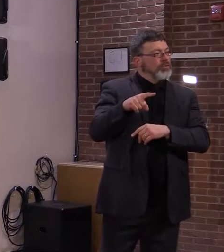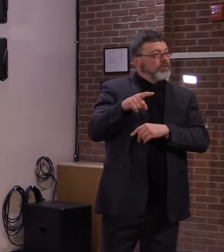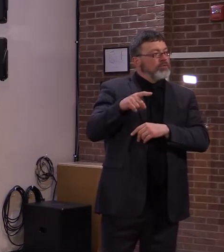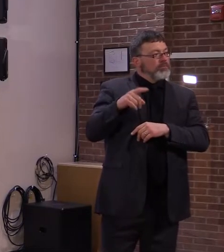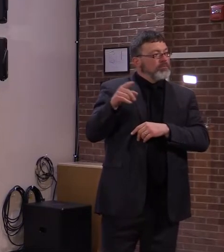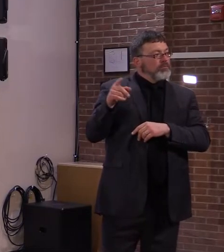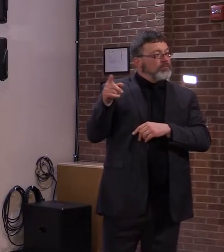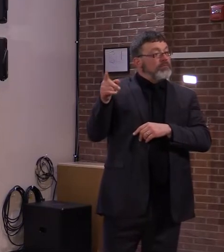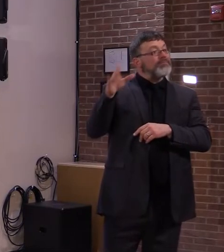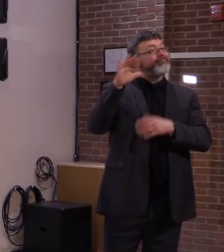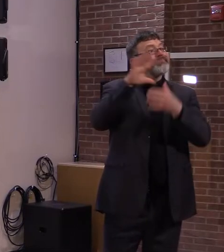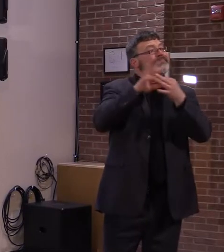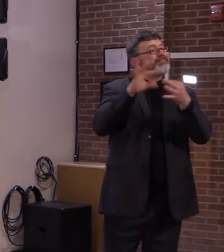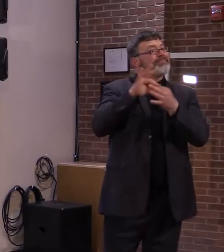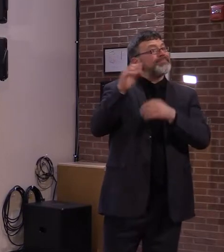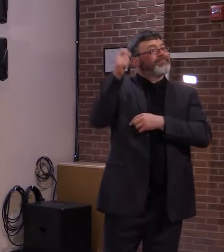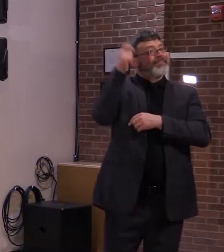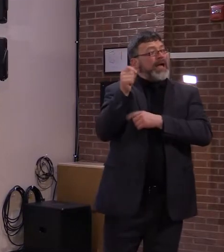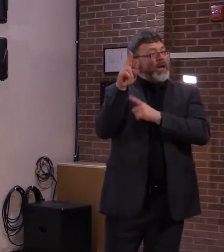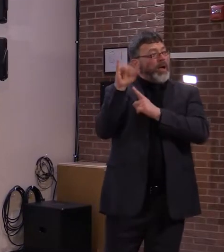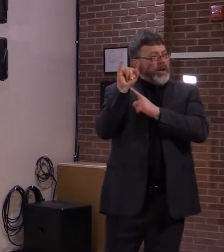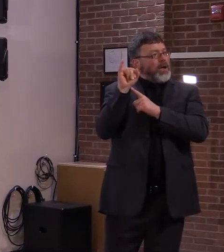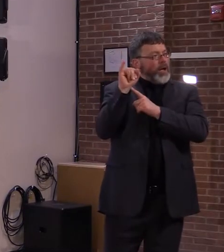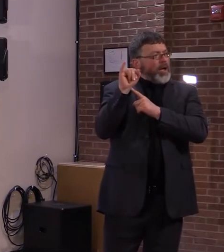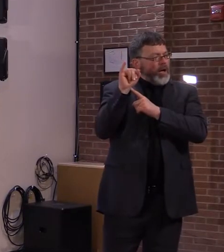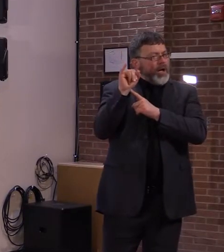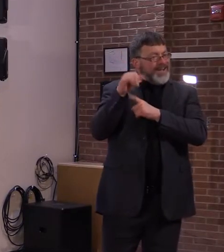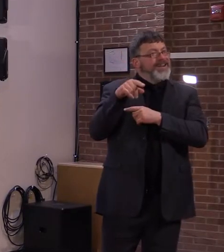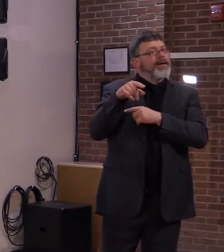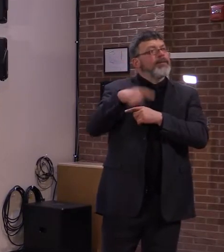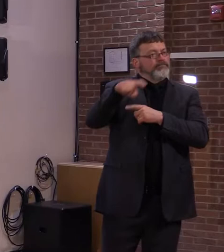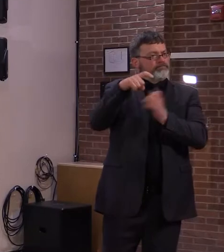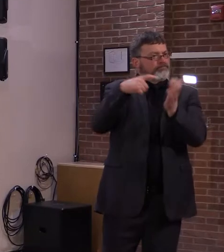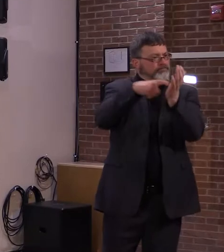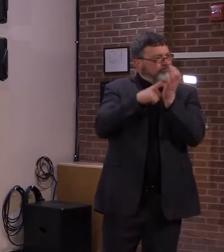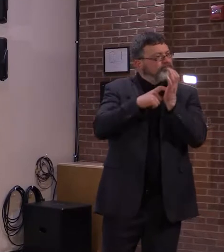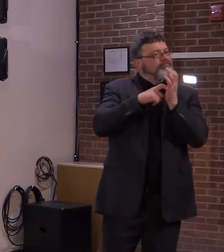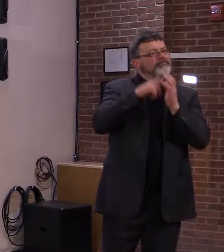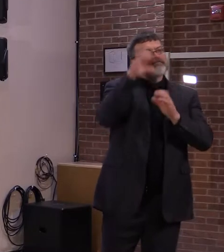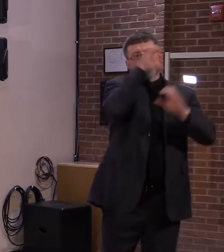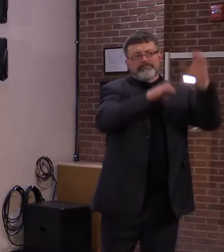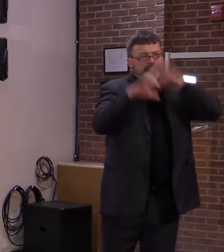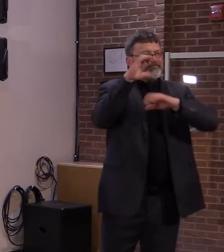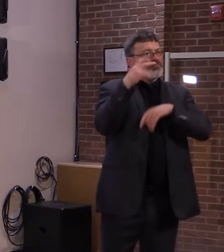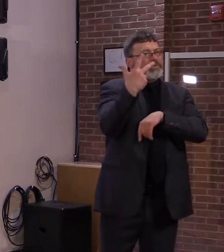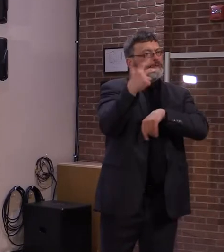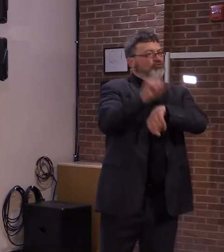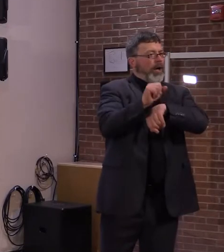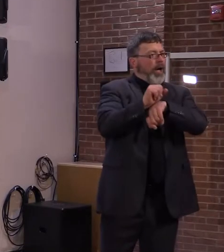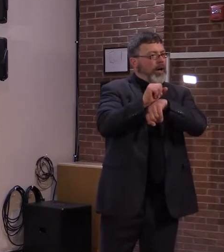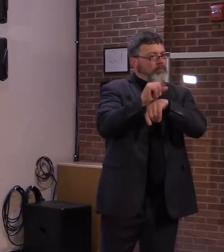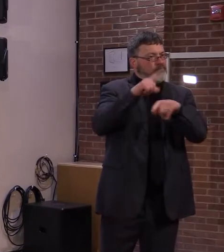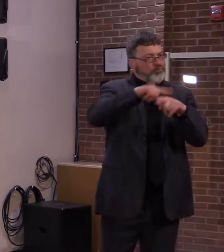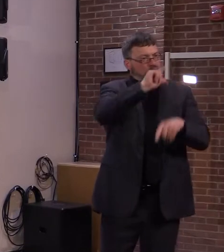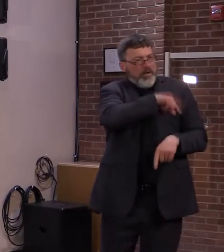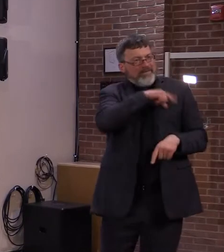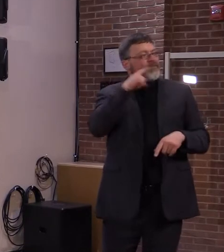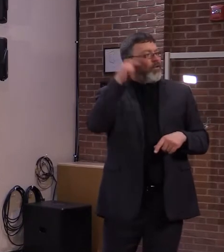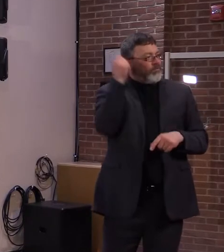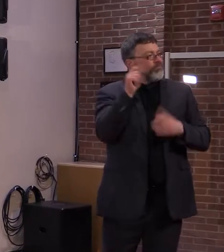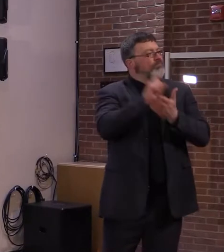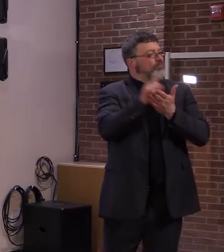May. I guess, with some schools still hybrid and some still fully remote, guess,